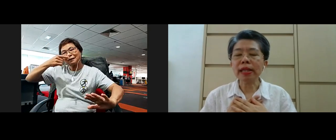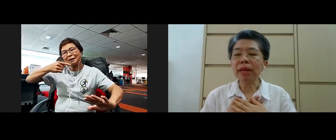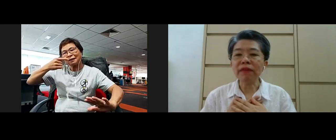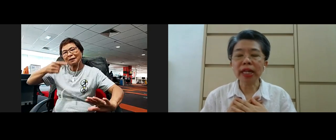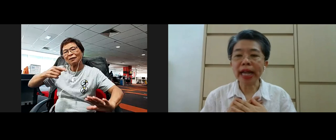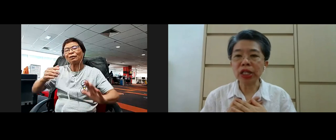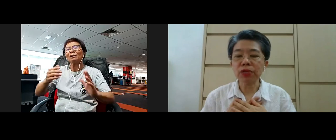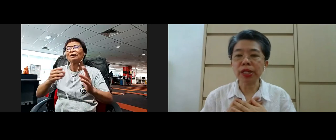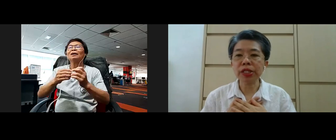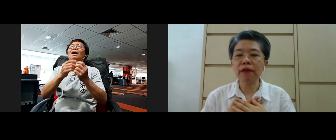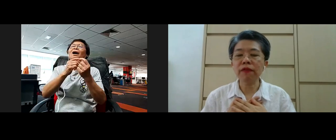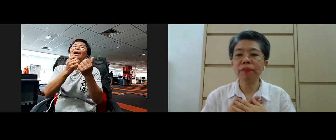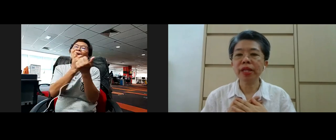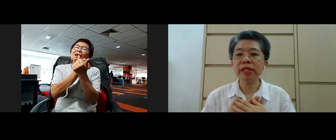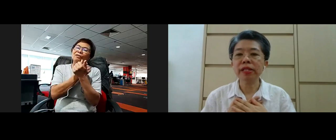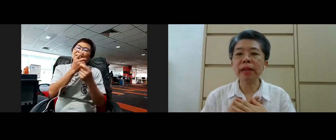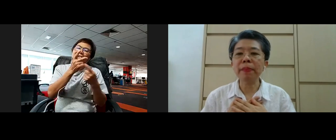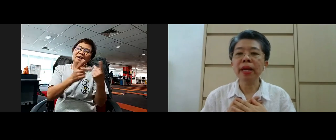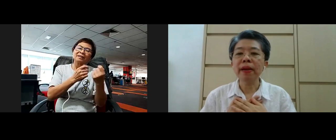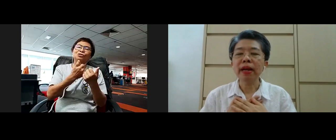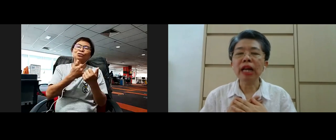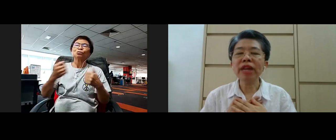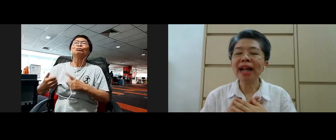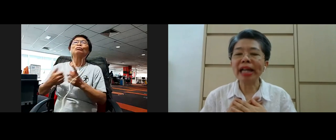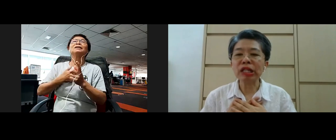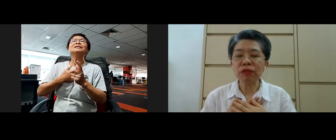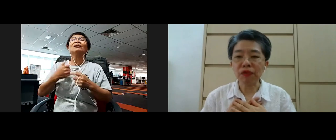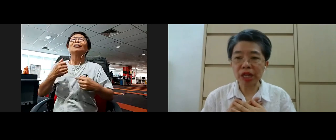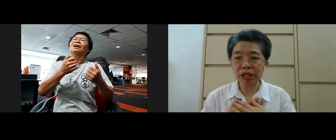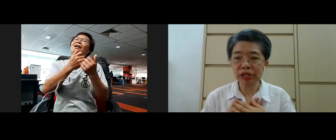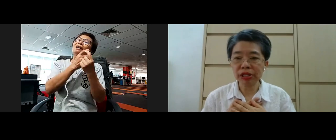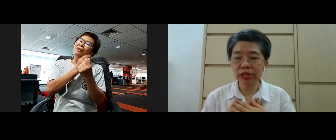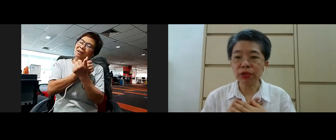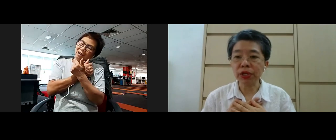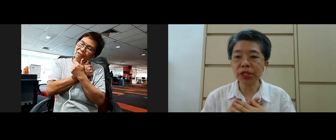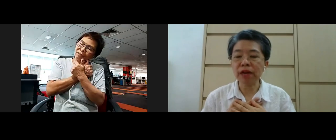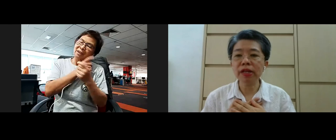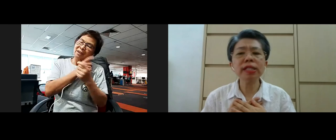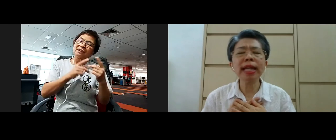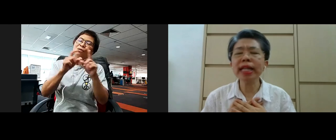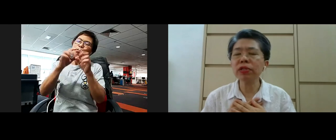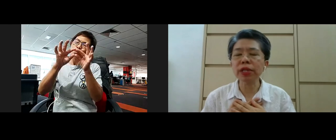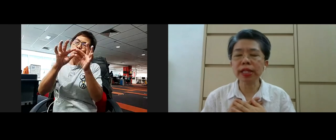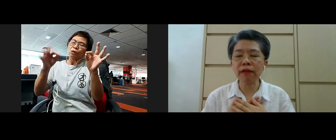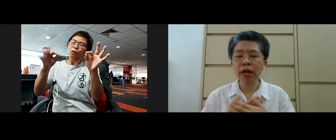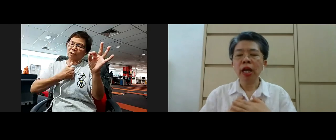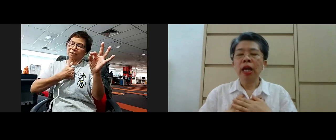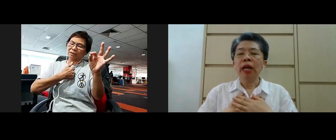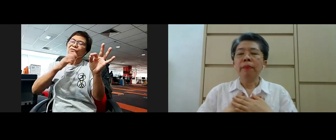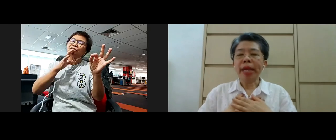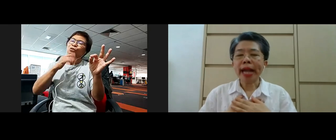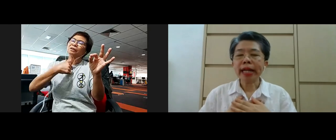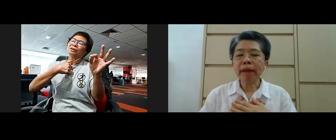radiate some loving kindness to yourself some loving kindness praises to yourself say that to yourself